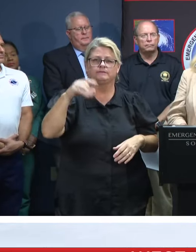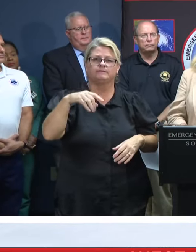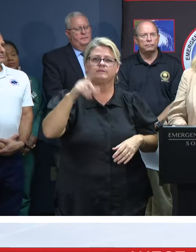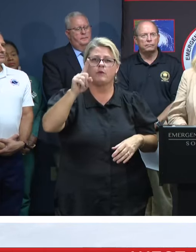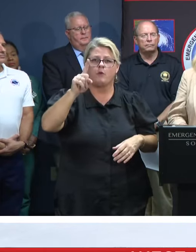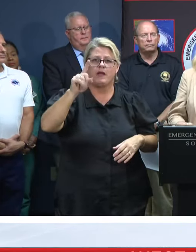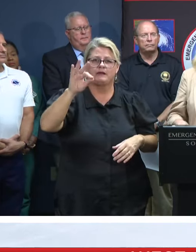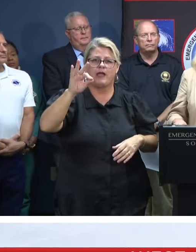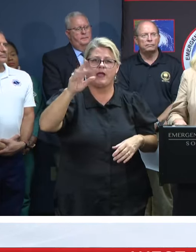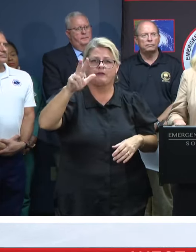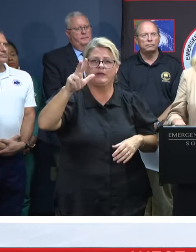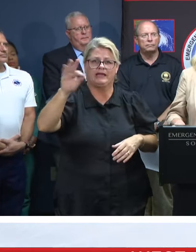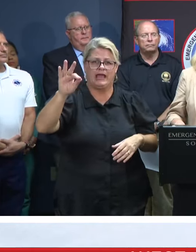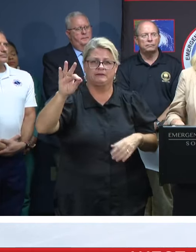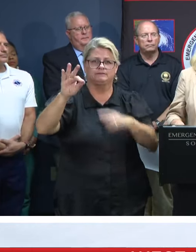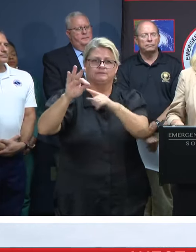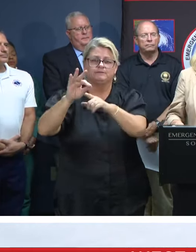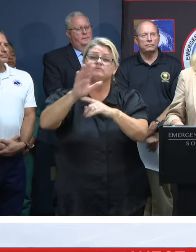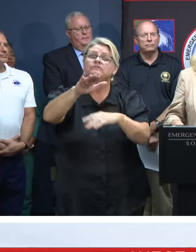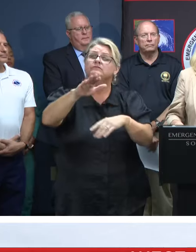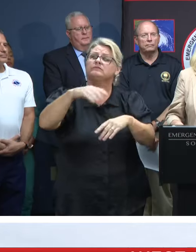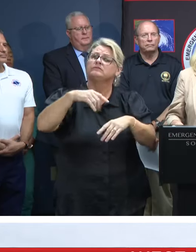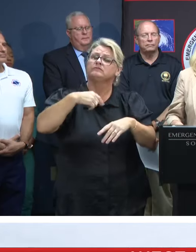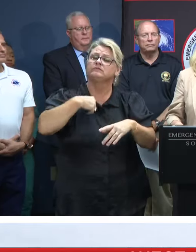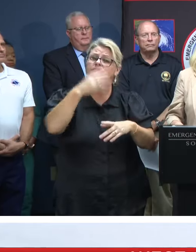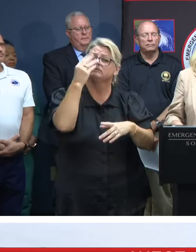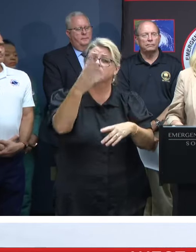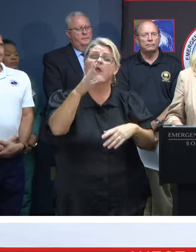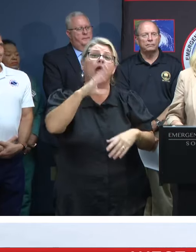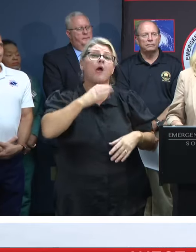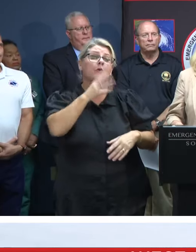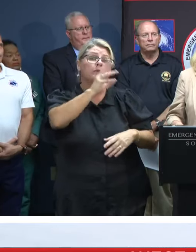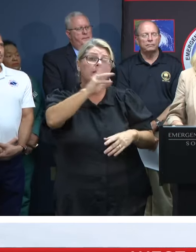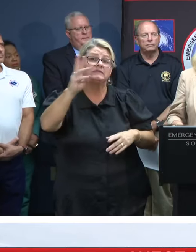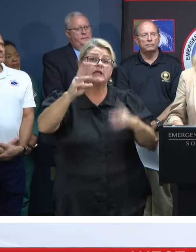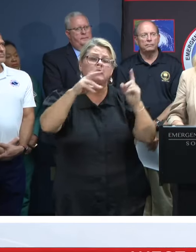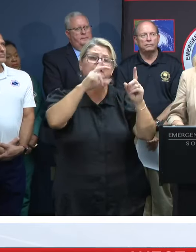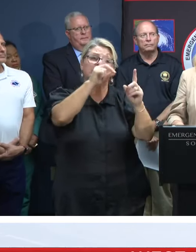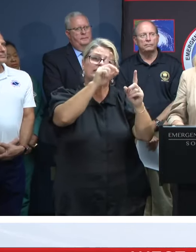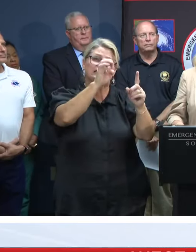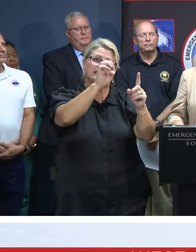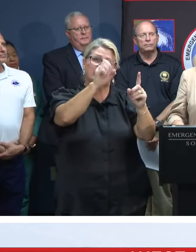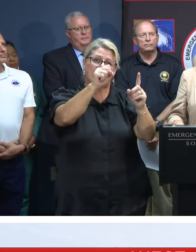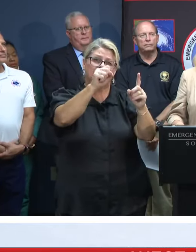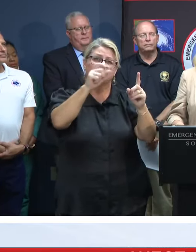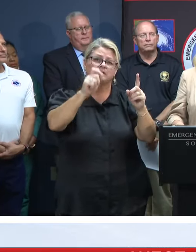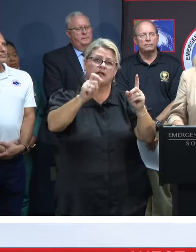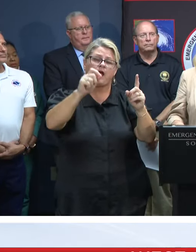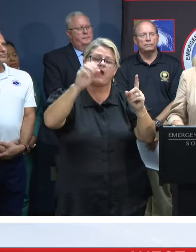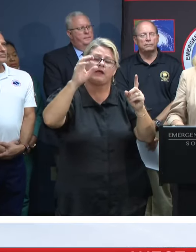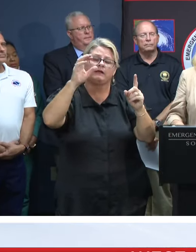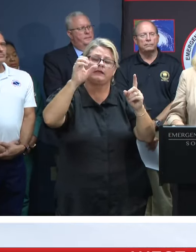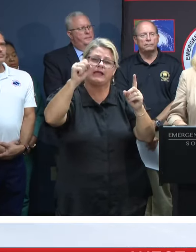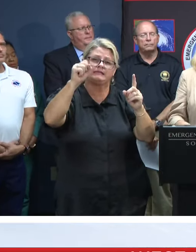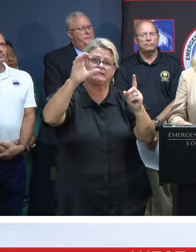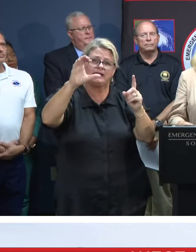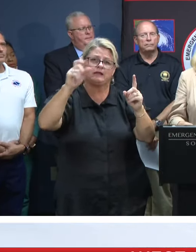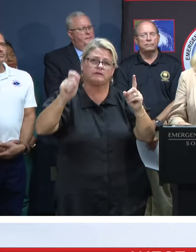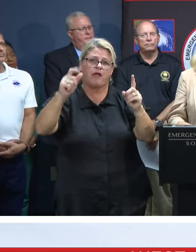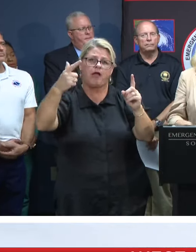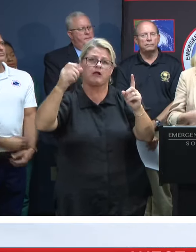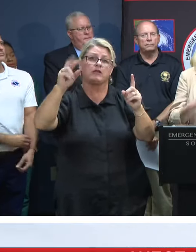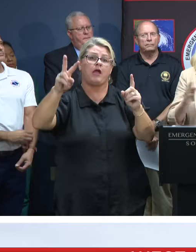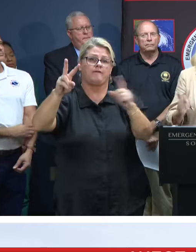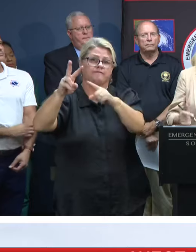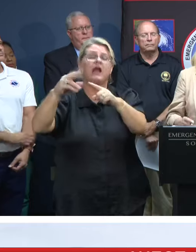-1939. And I will say that our website is des.sc.gov, which we have